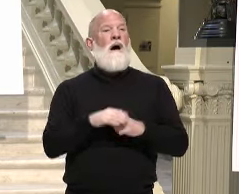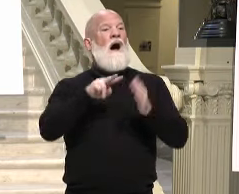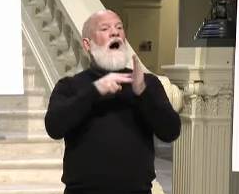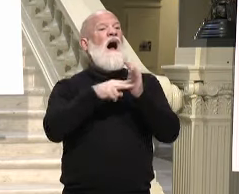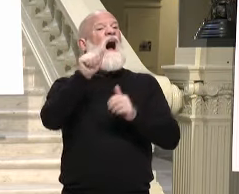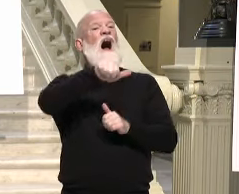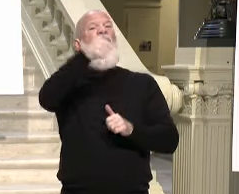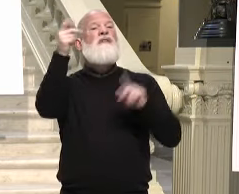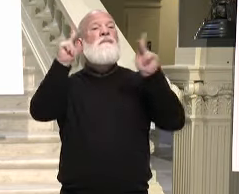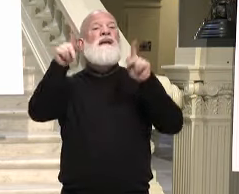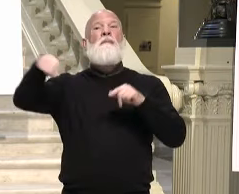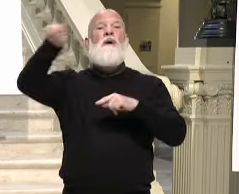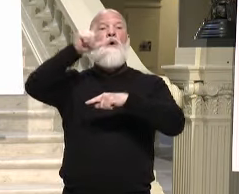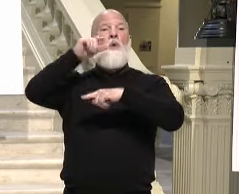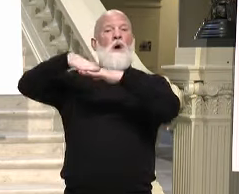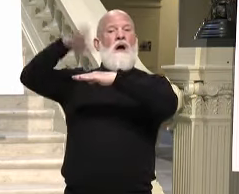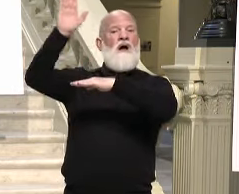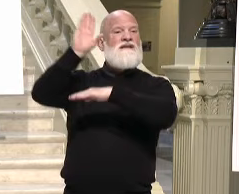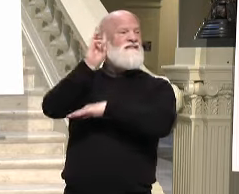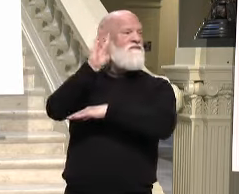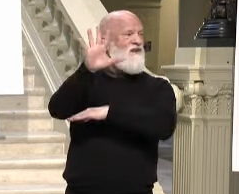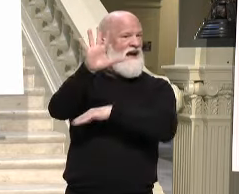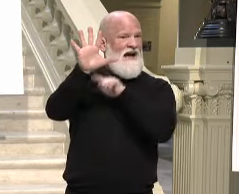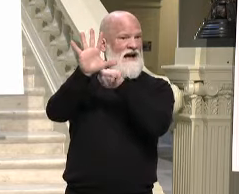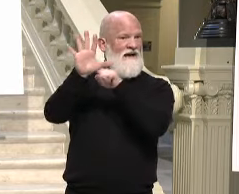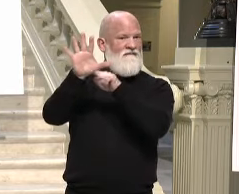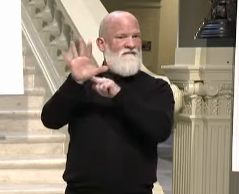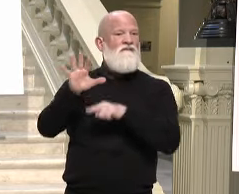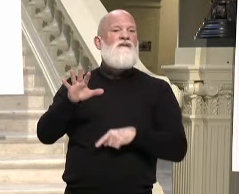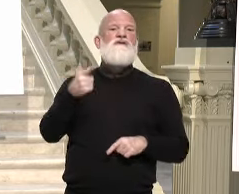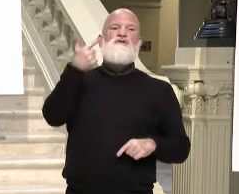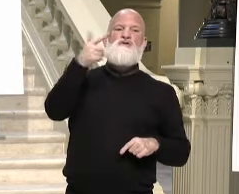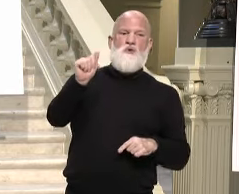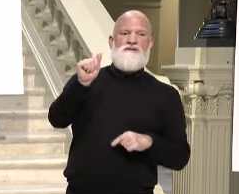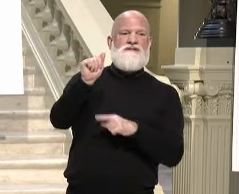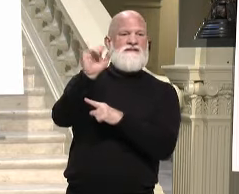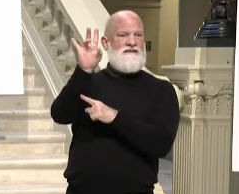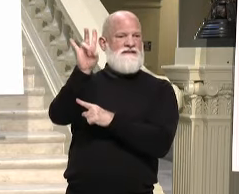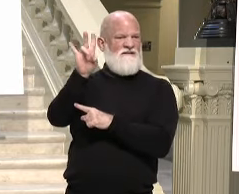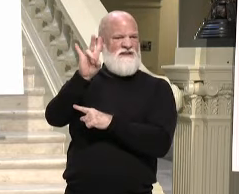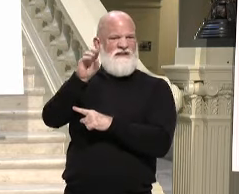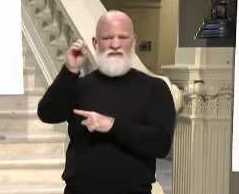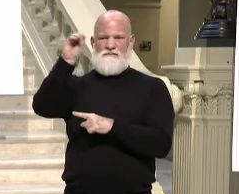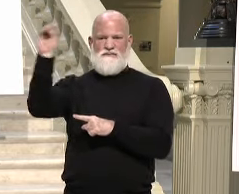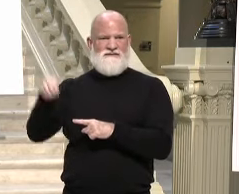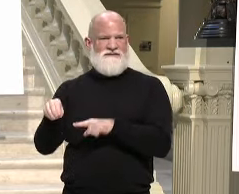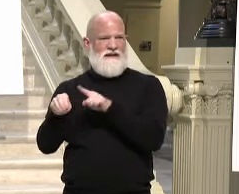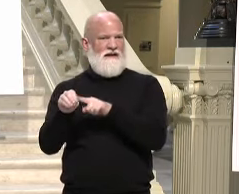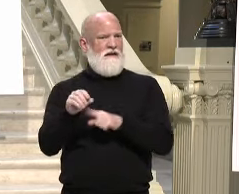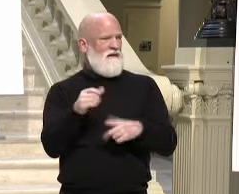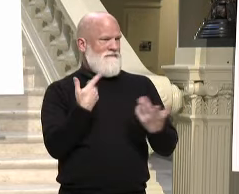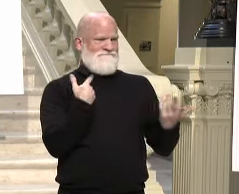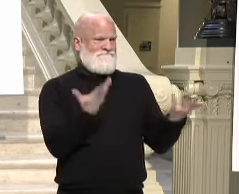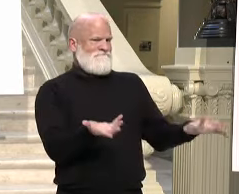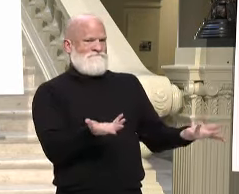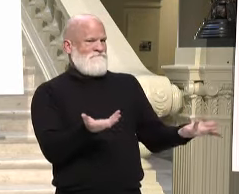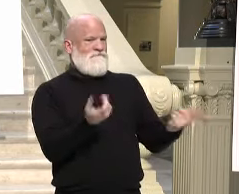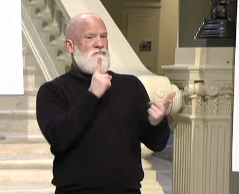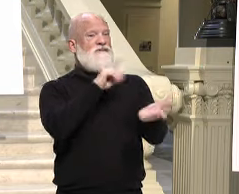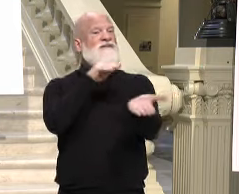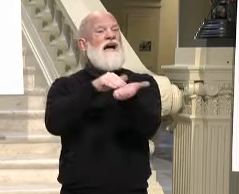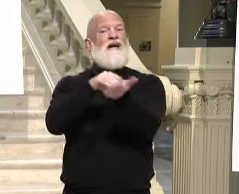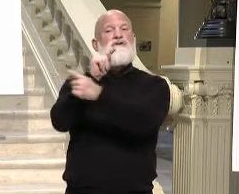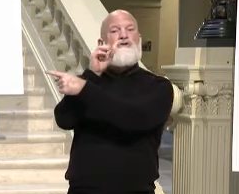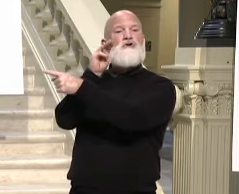Georgia is 77%. So on the advice of Dr. Toomey, and I agree with her, we have got to target